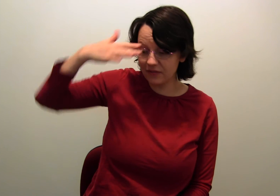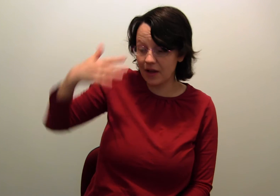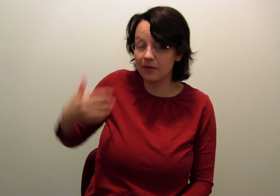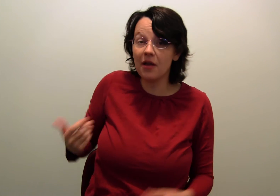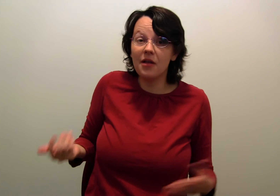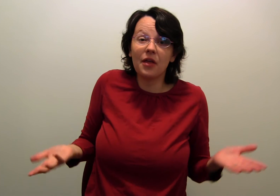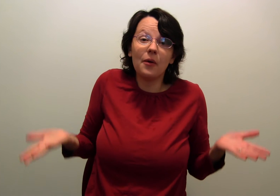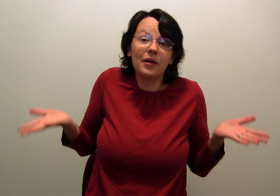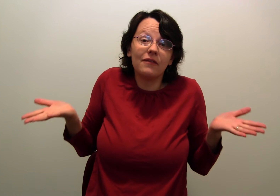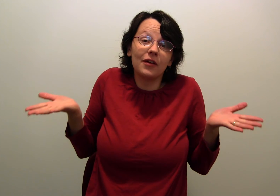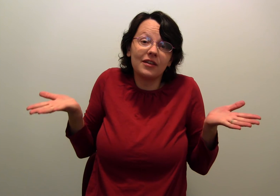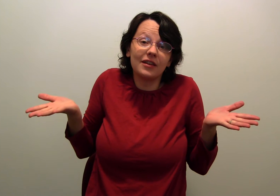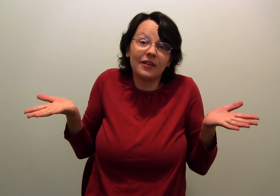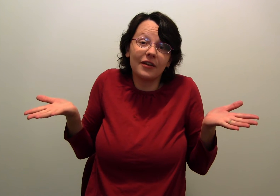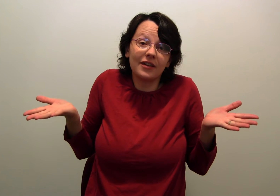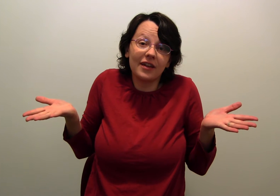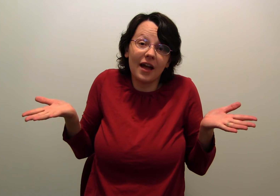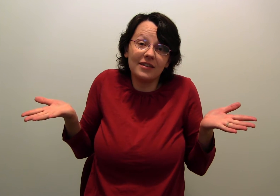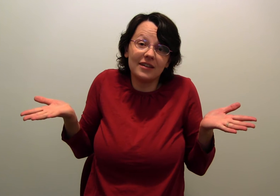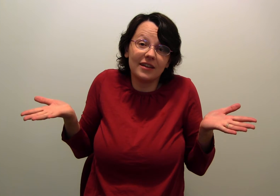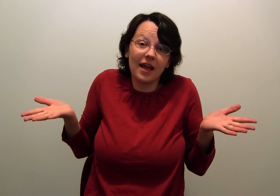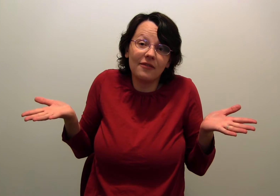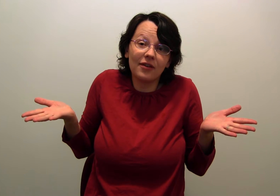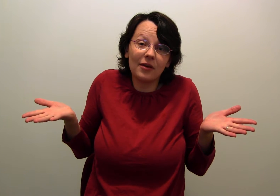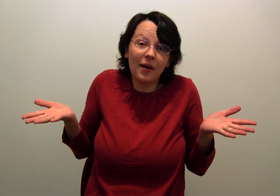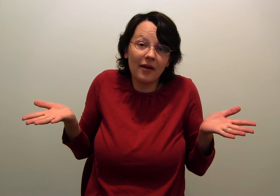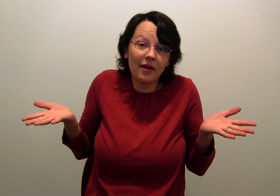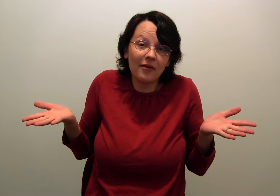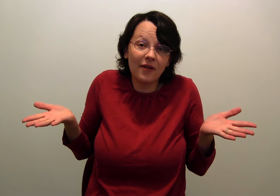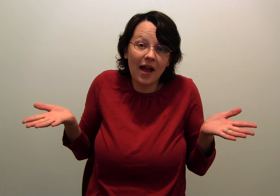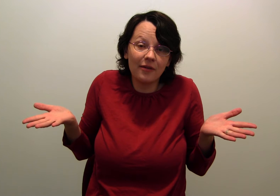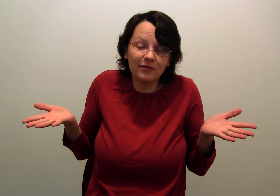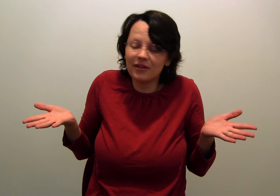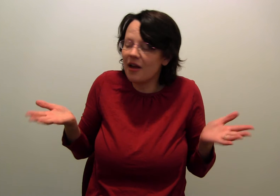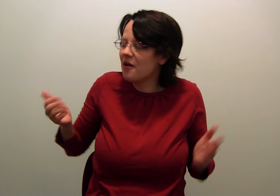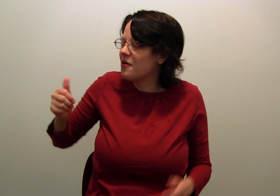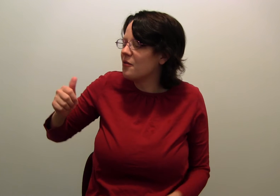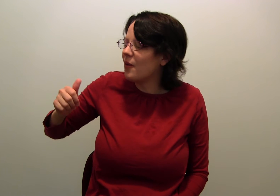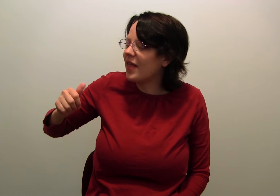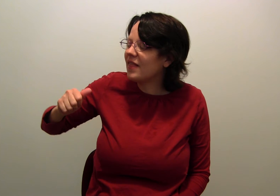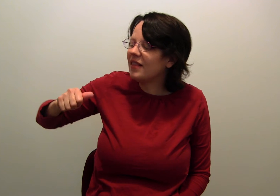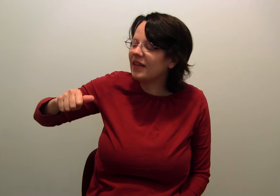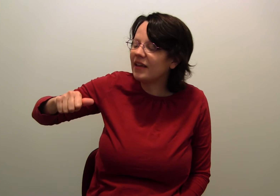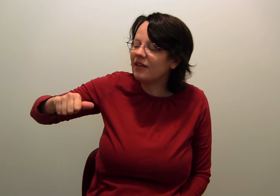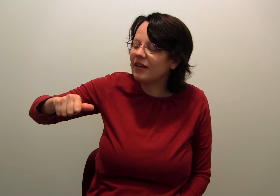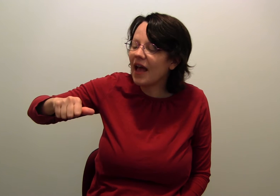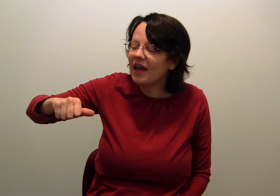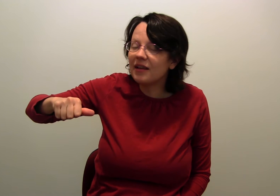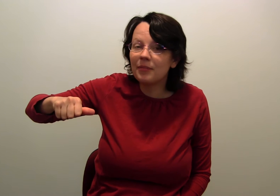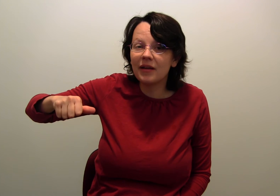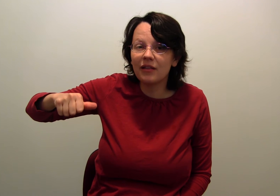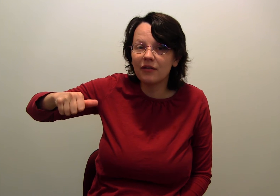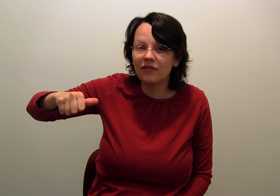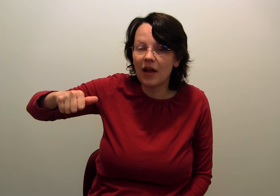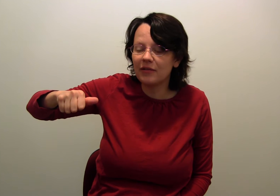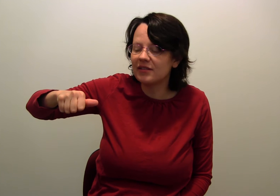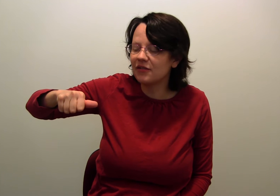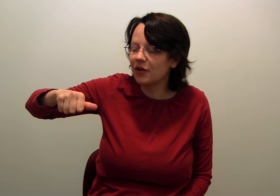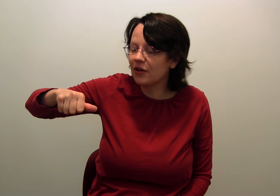found. Though we've looked and looked and hunted everywhere around. When the little caterpillar found his furry